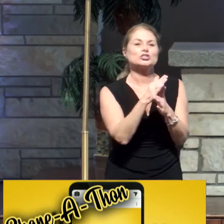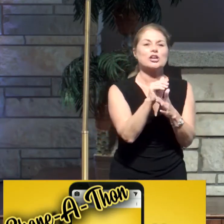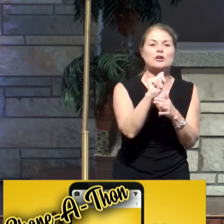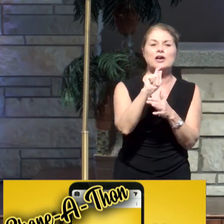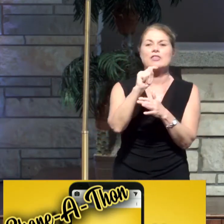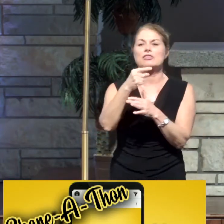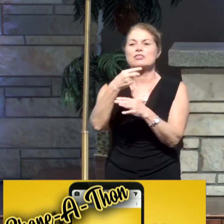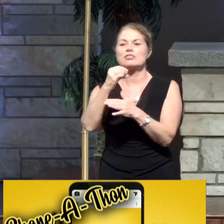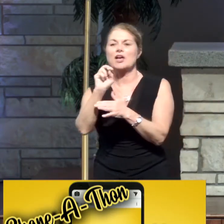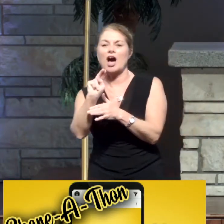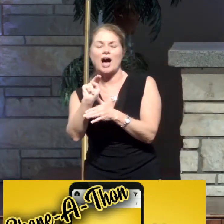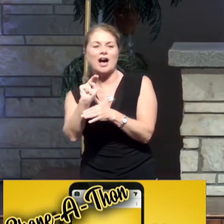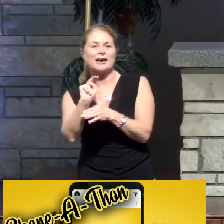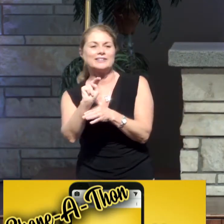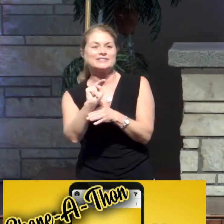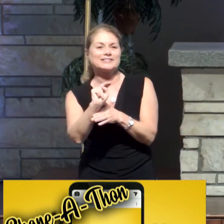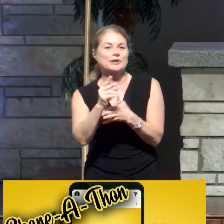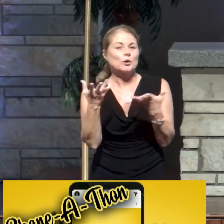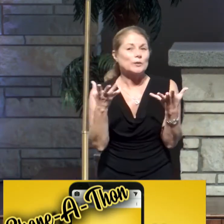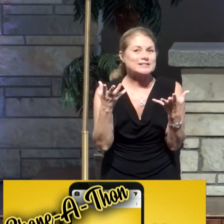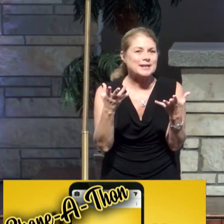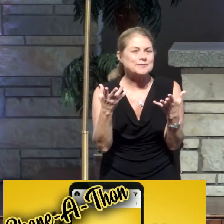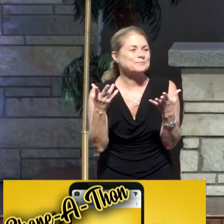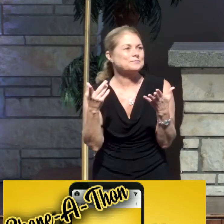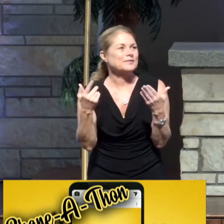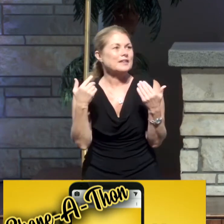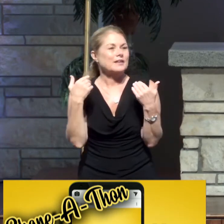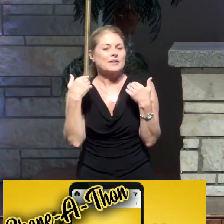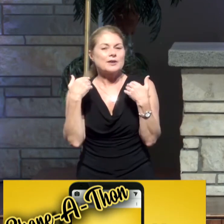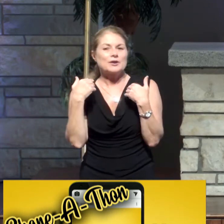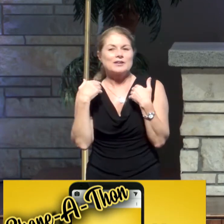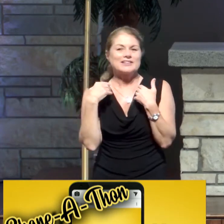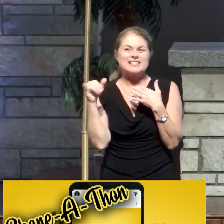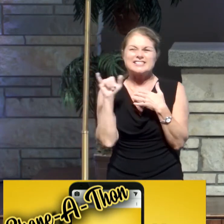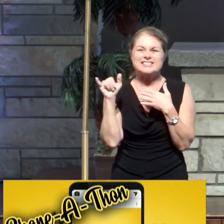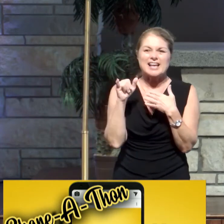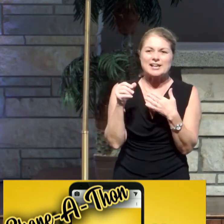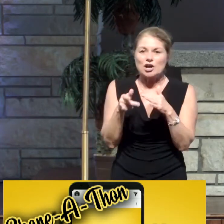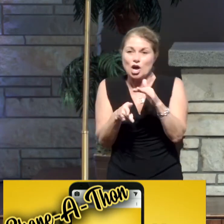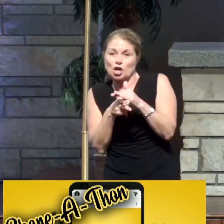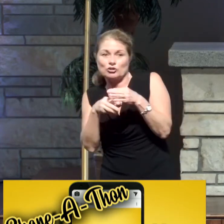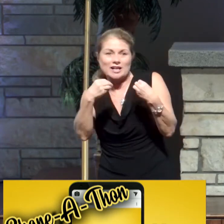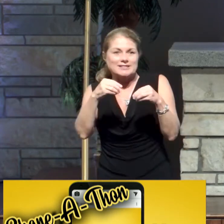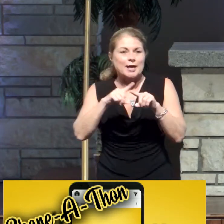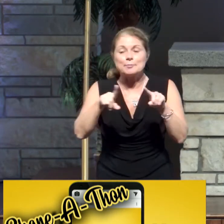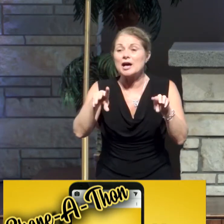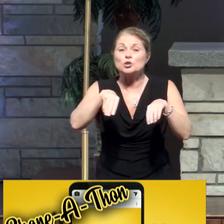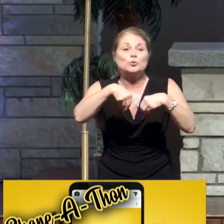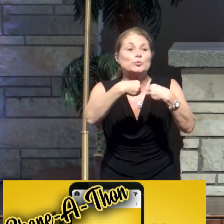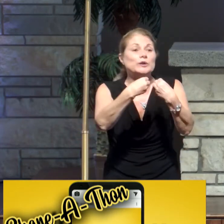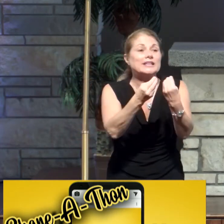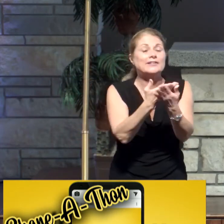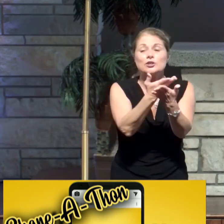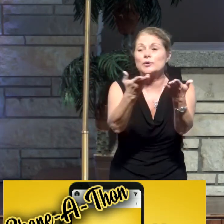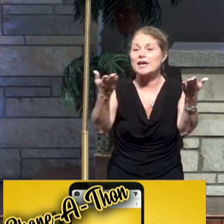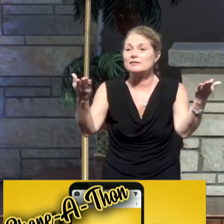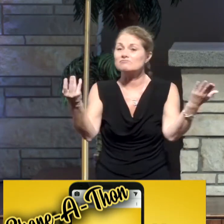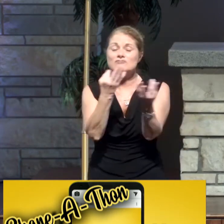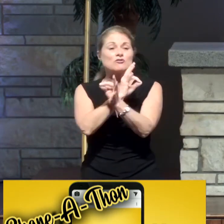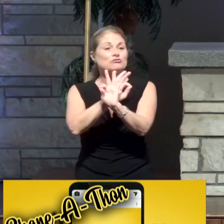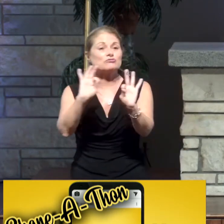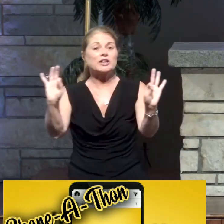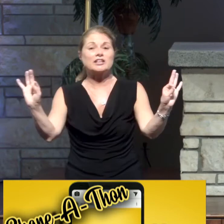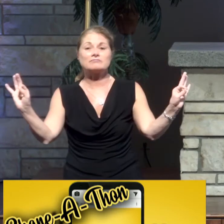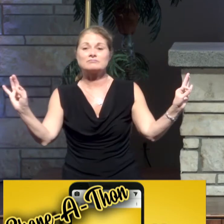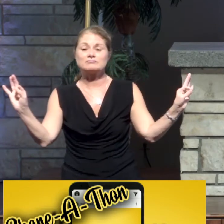Now, if you've never experienced it before, a share-a-thon is we have a massive garage sale. But we just simply give it all away. We don't charge anybody for